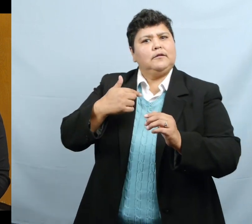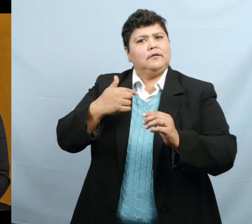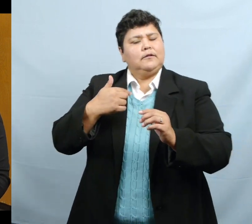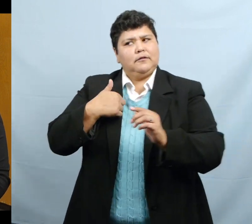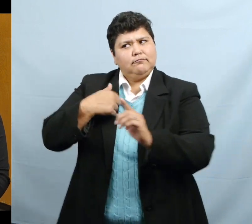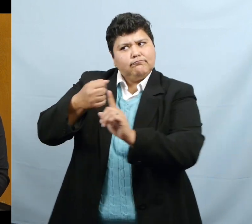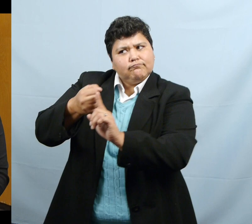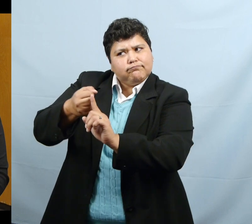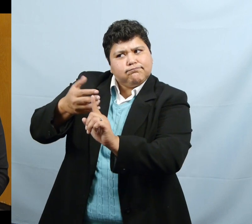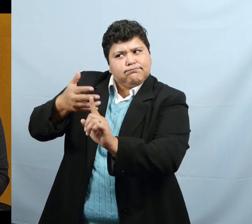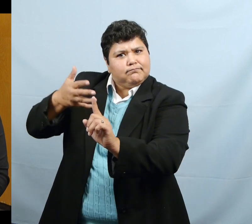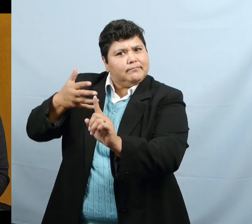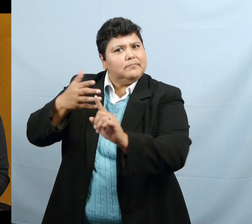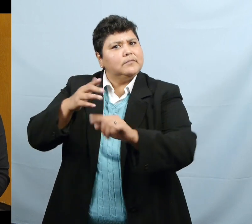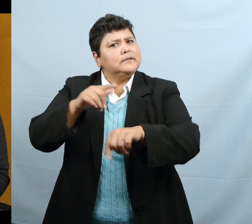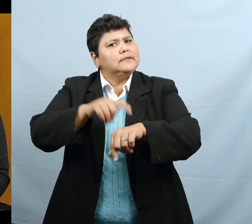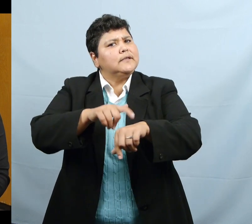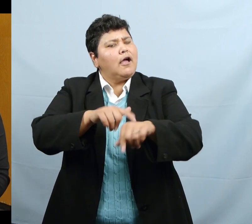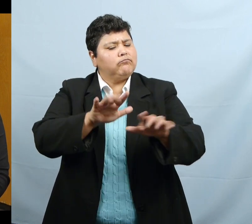need some expansion.